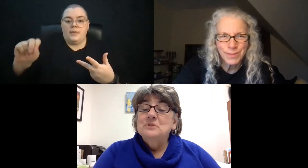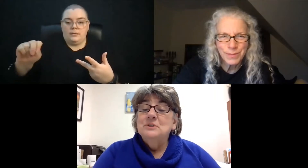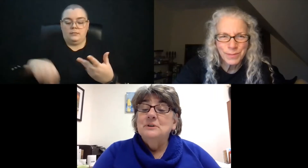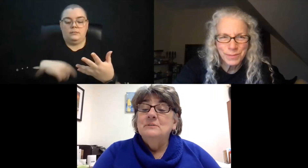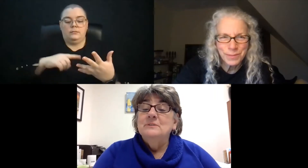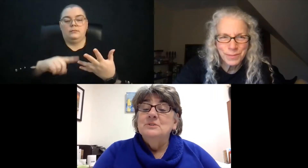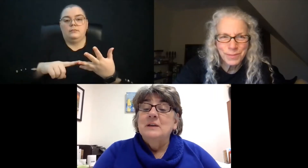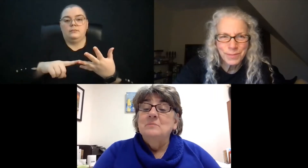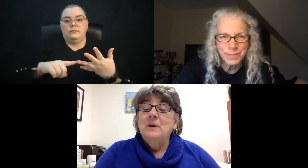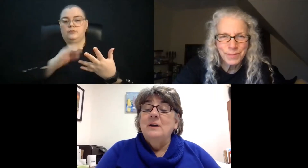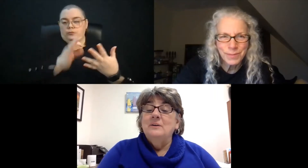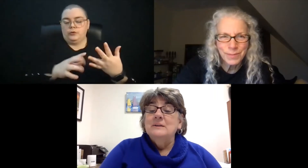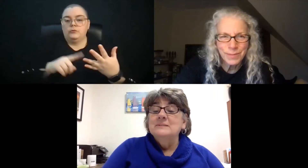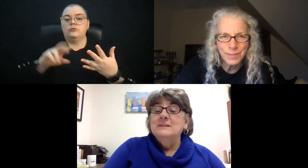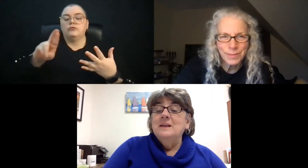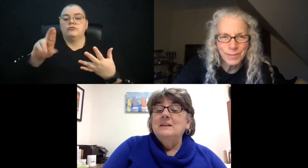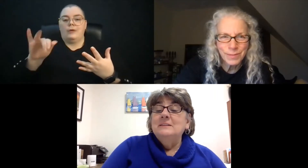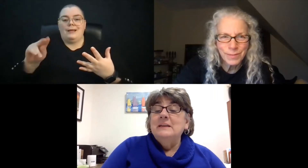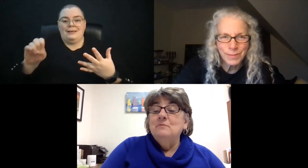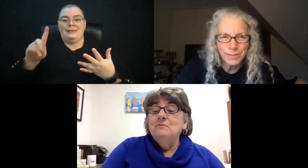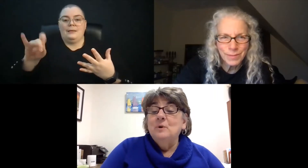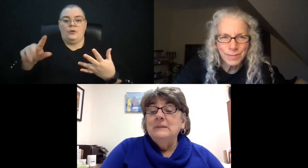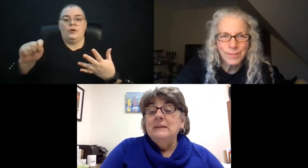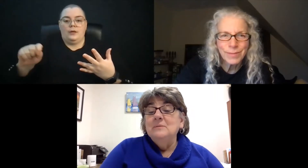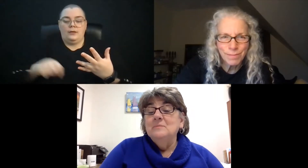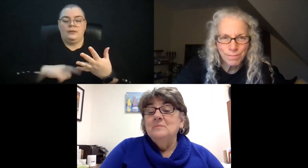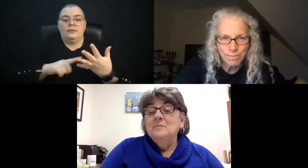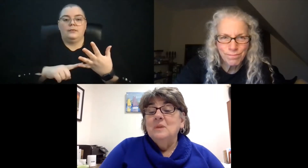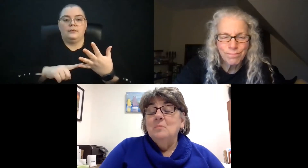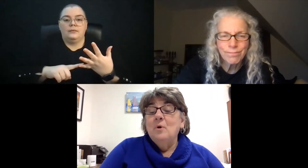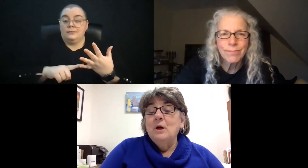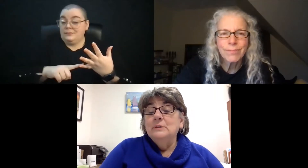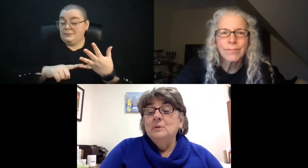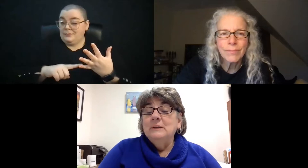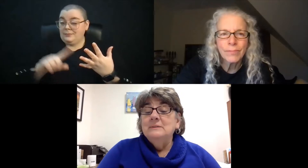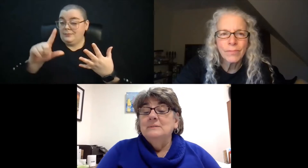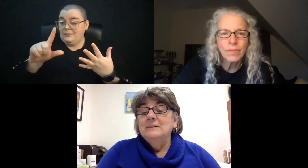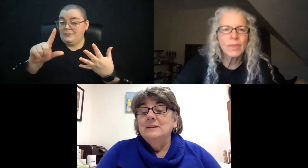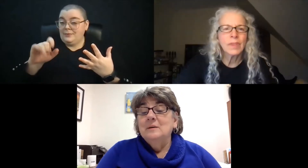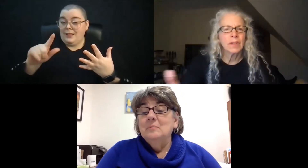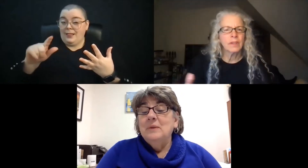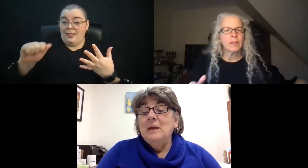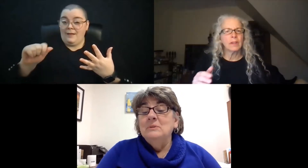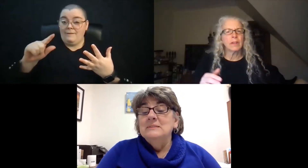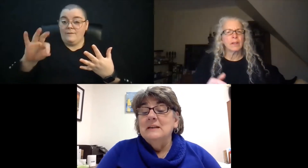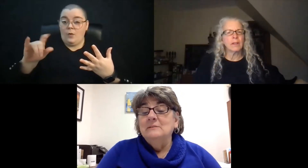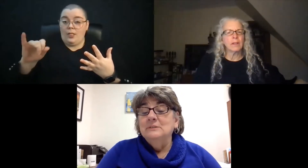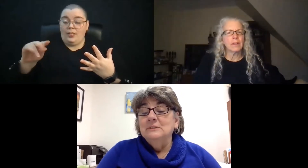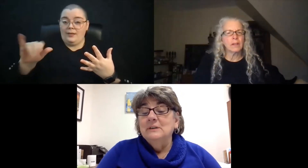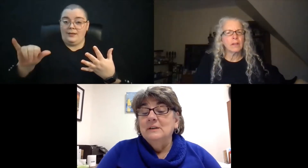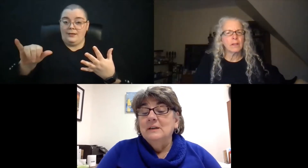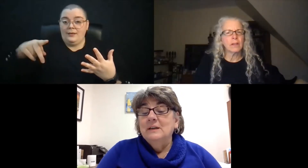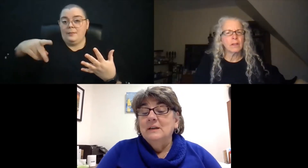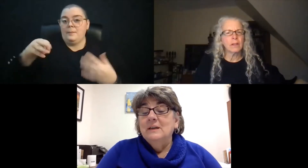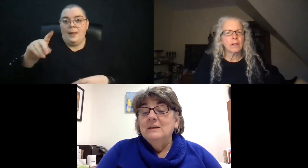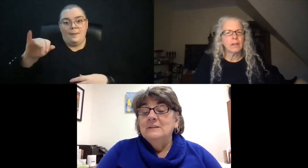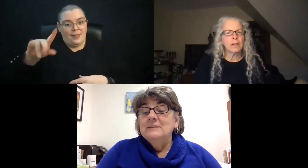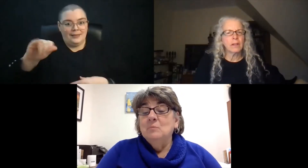our captioner, Jen Pyres, Leela Foley, Paul Hewitt, Pamela Zellner,